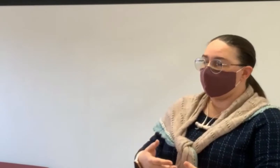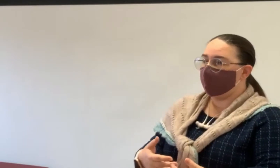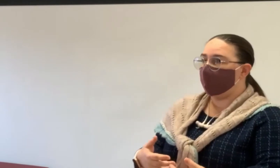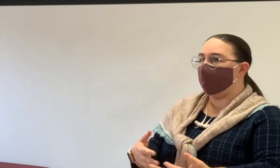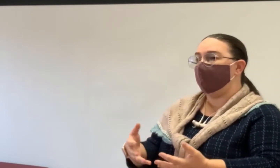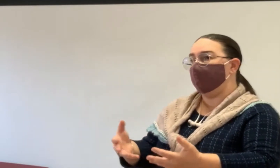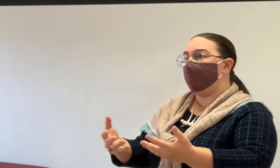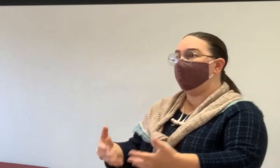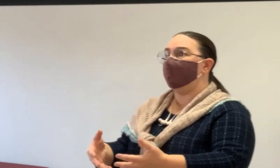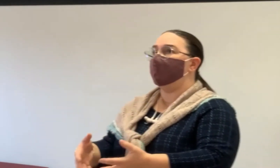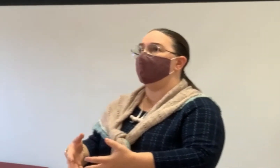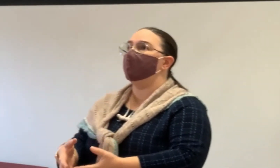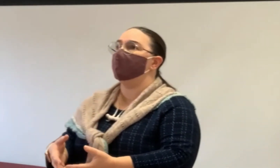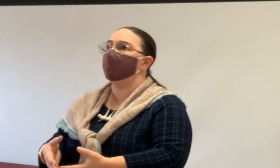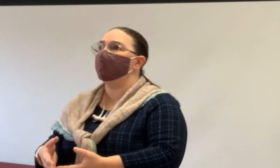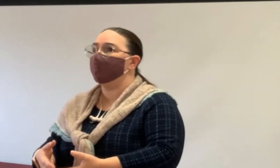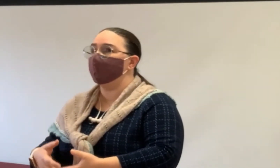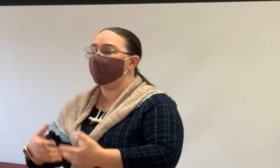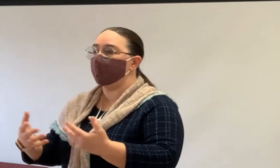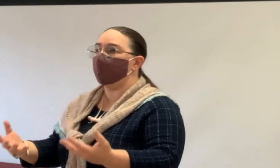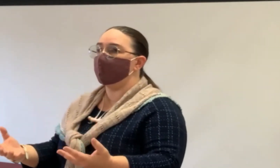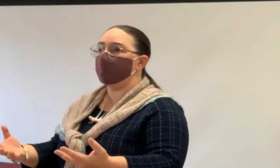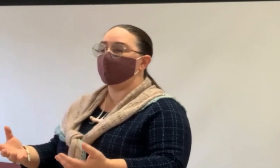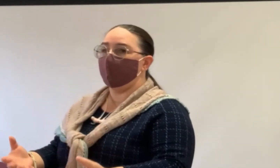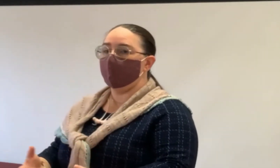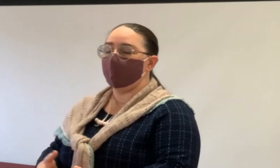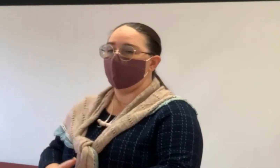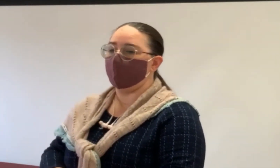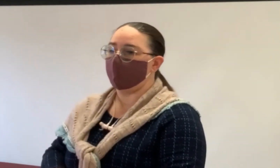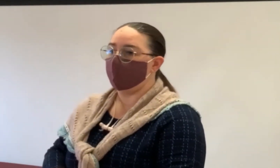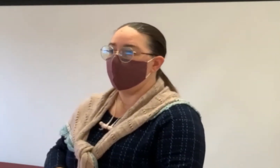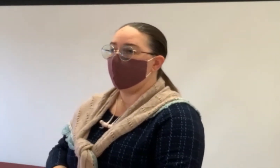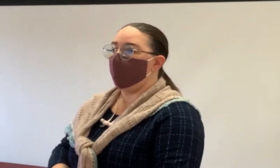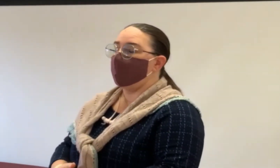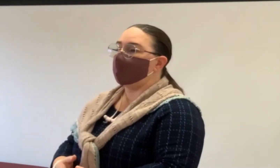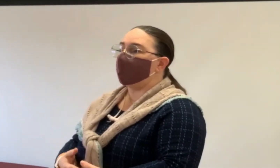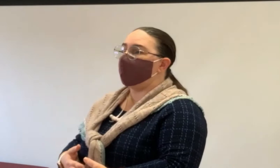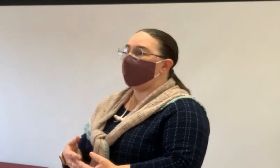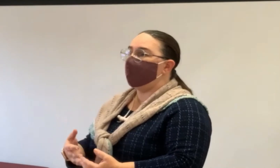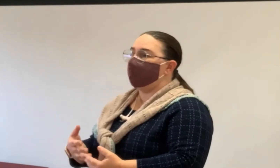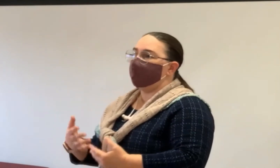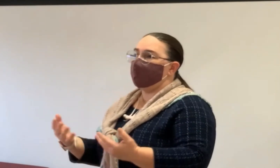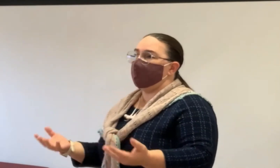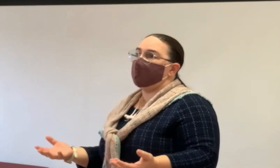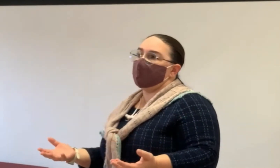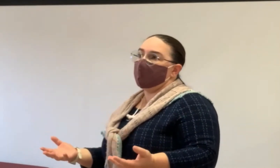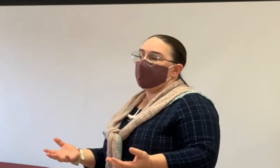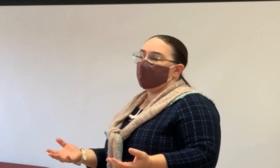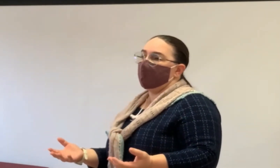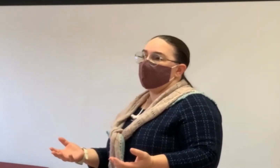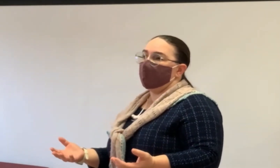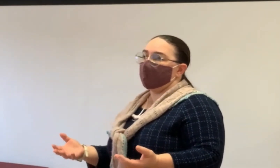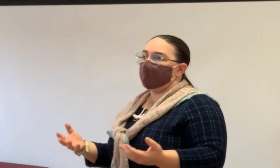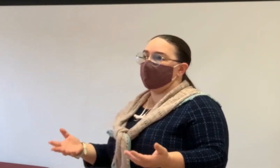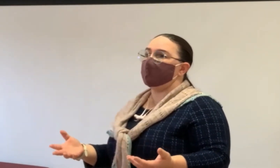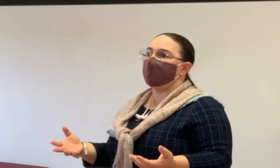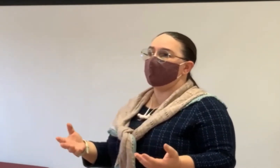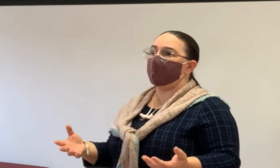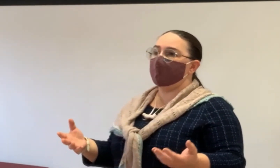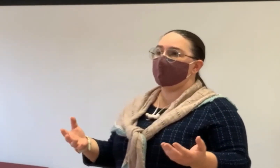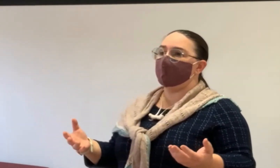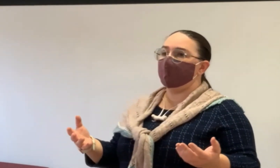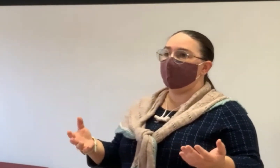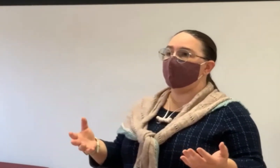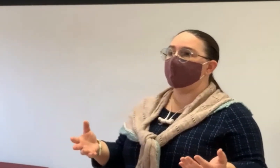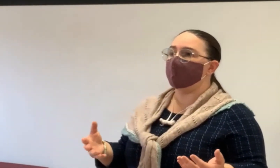property, or even if you don't own the home you live in, but you own some other property, then understanding your choices